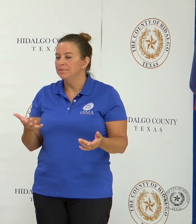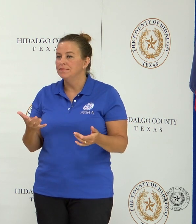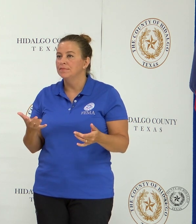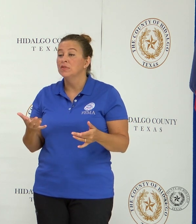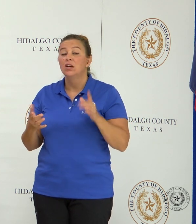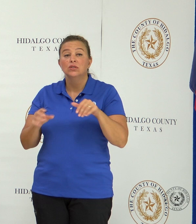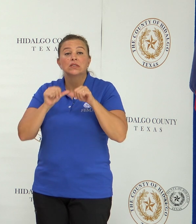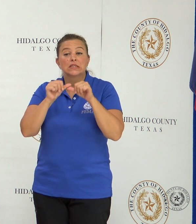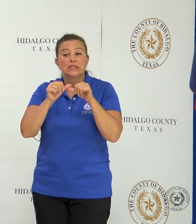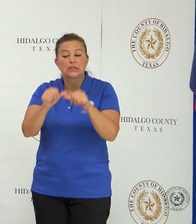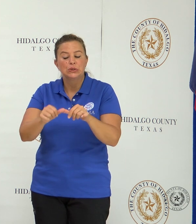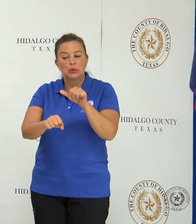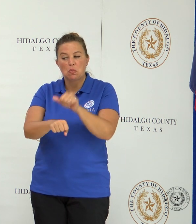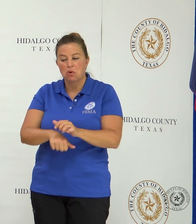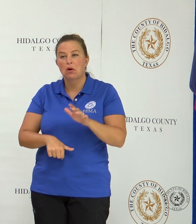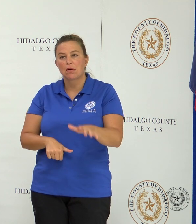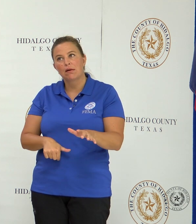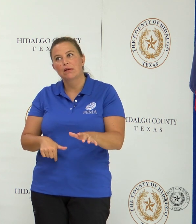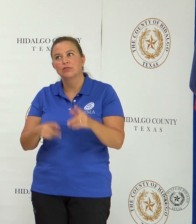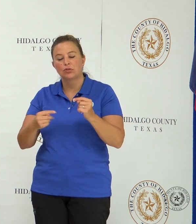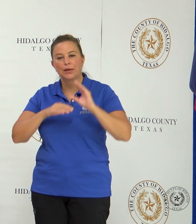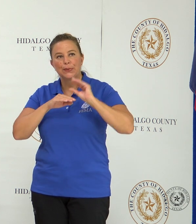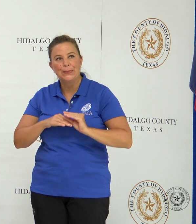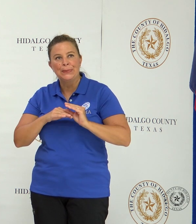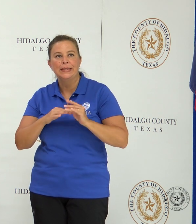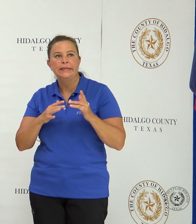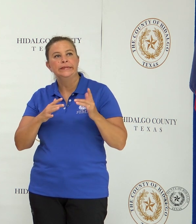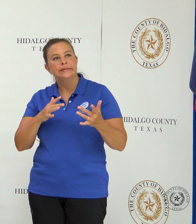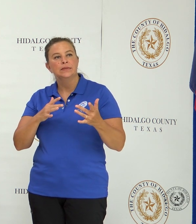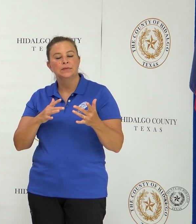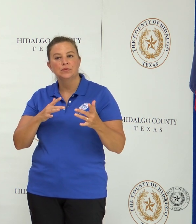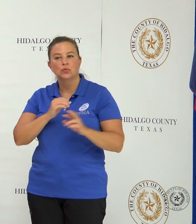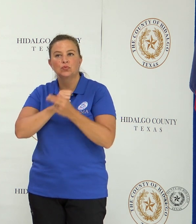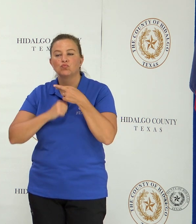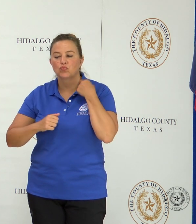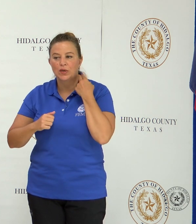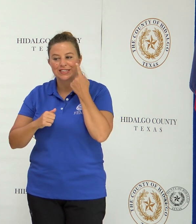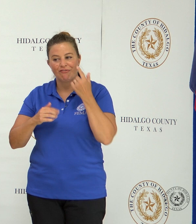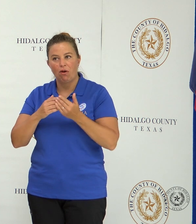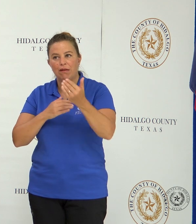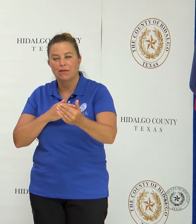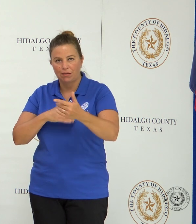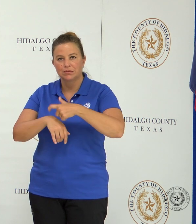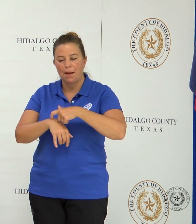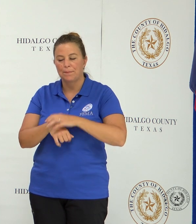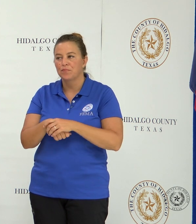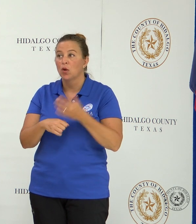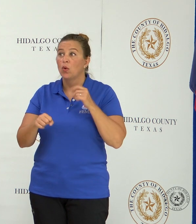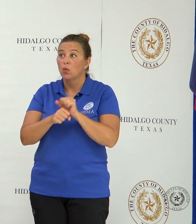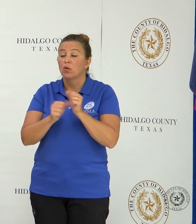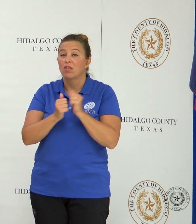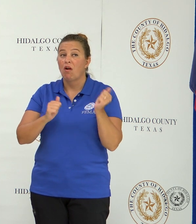work on mitigation and preparation for the next. We work with all the faith-based, the